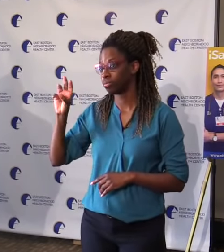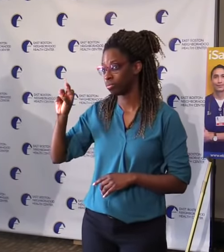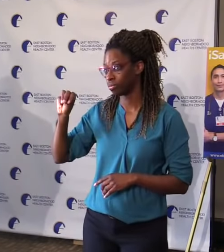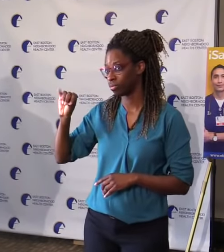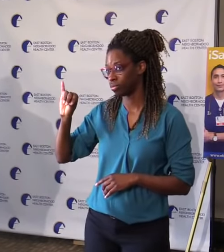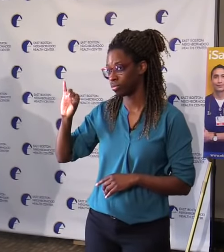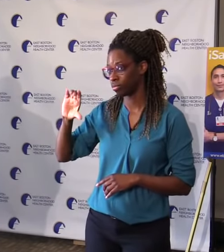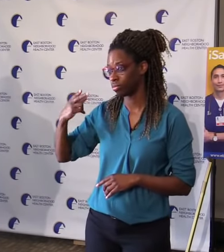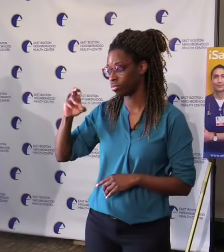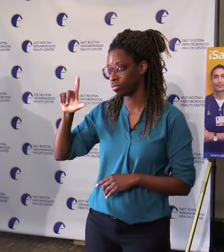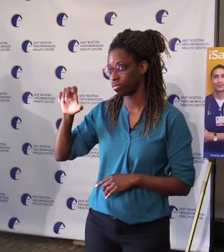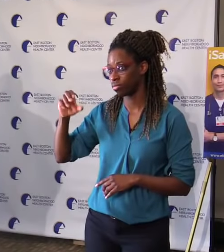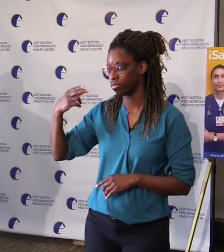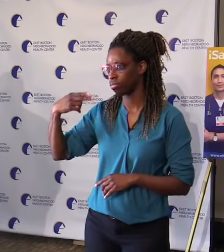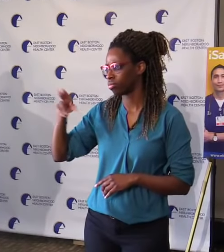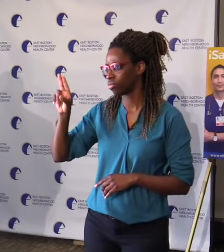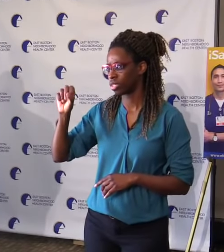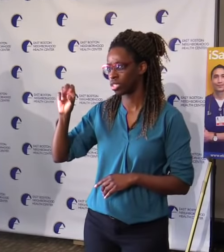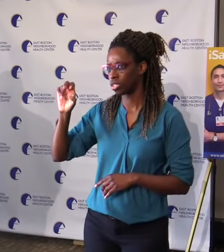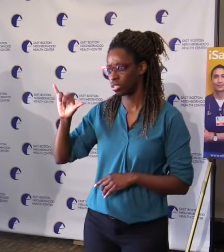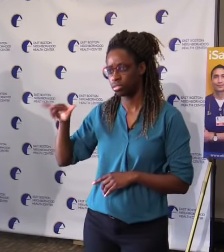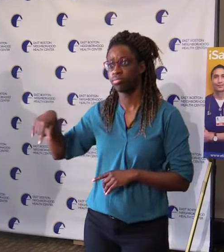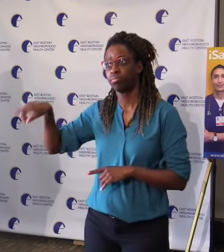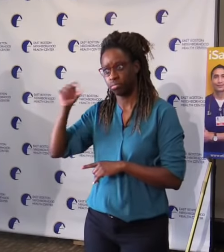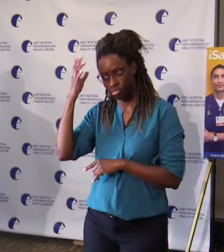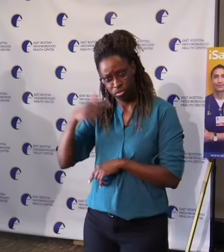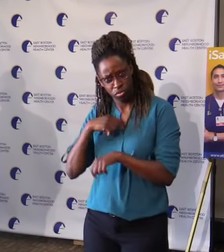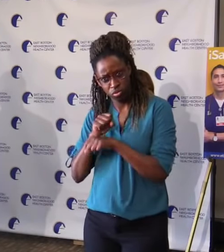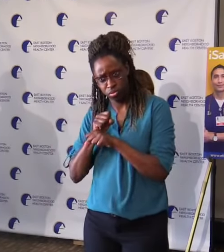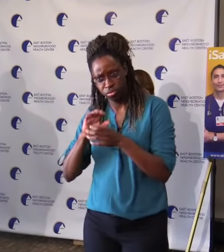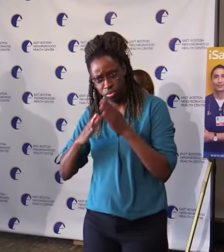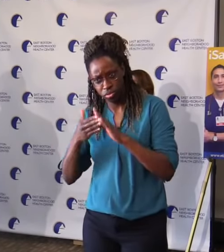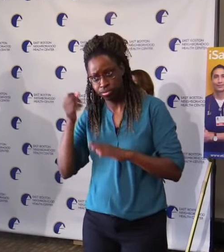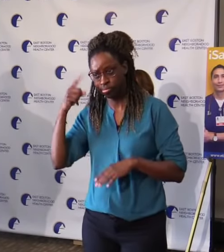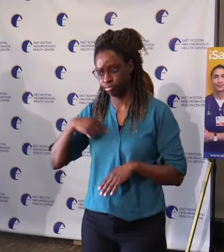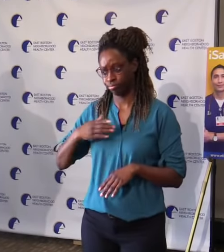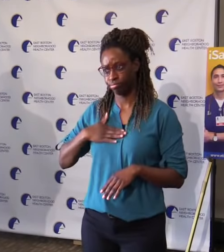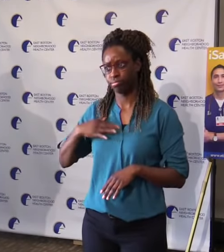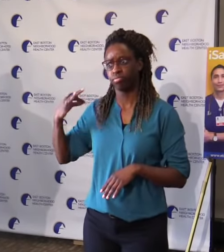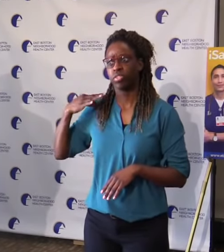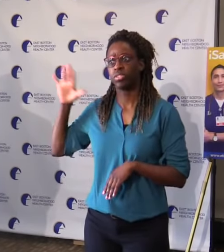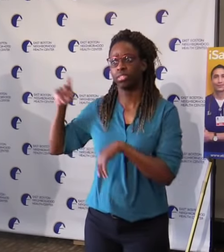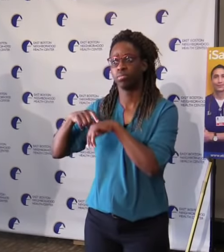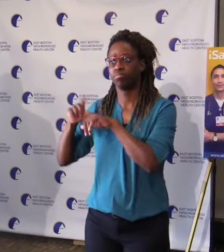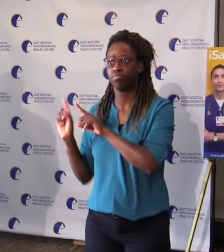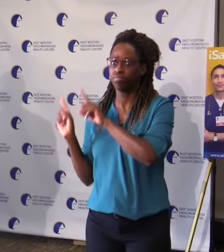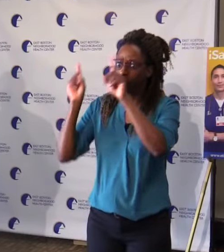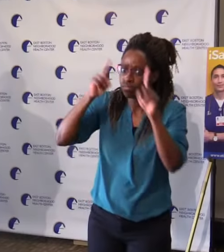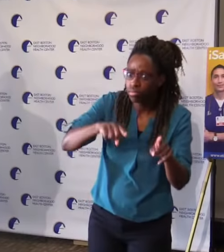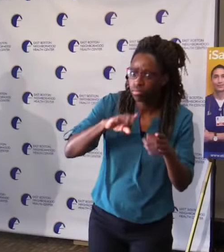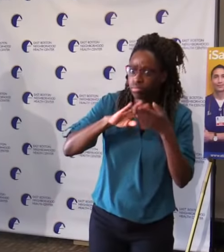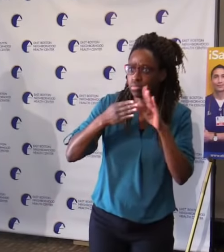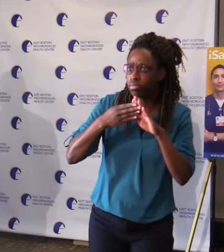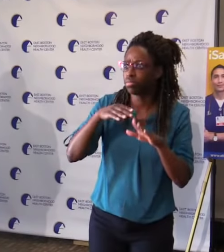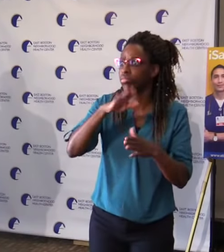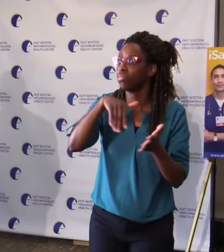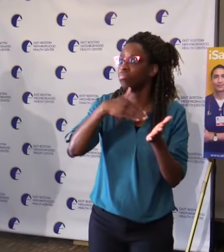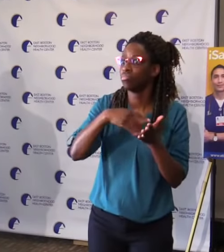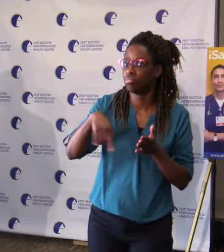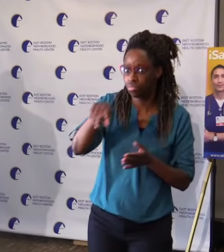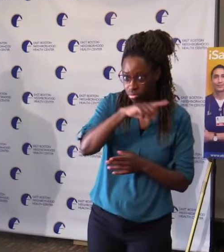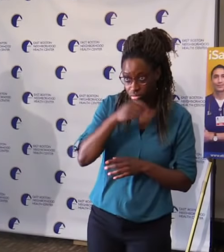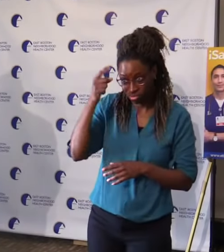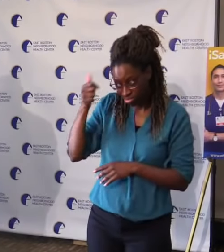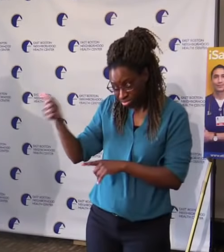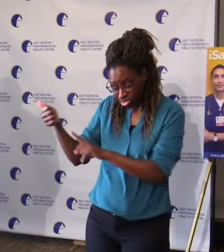to come volunteer at health centers. And she followed up two days later with about 15 other nurses that she said are ready and willing and